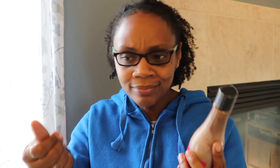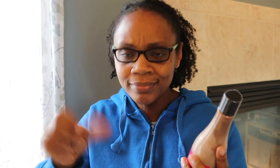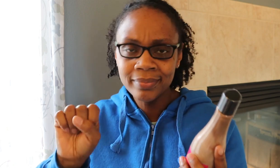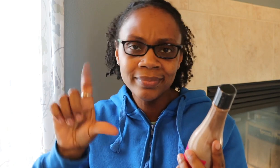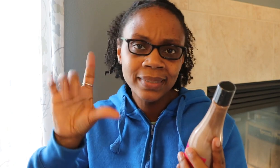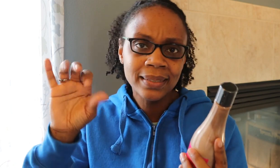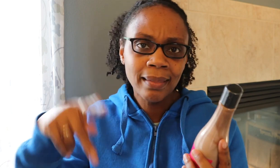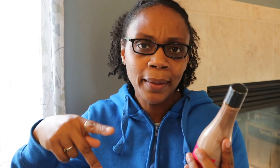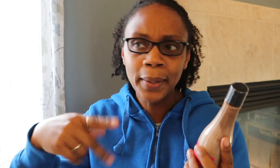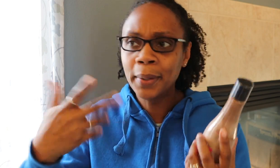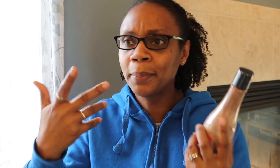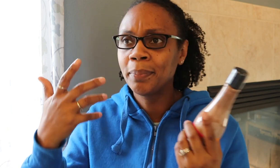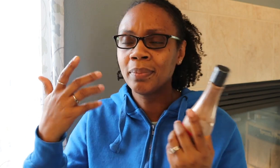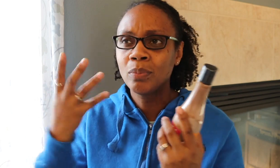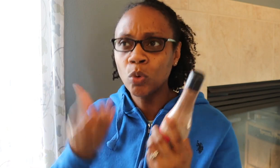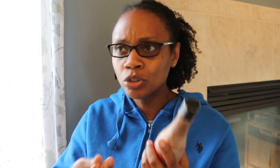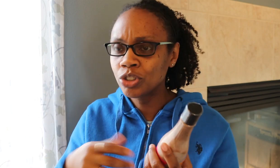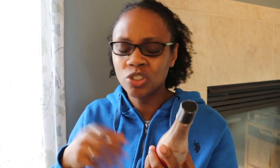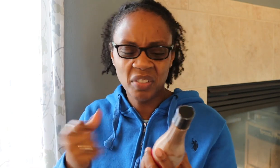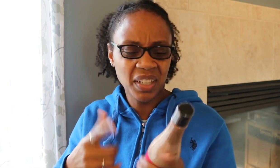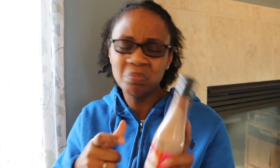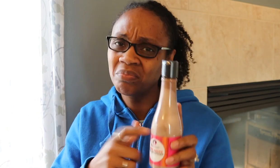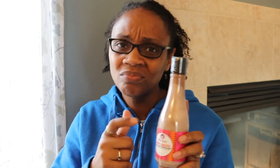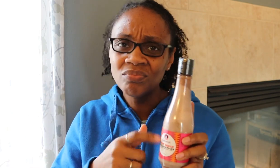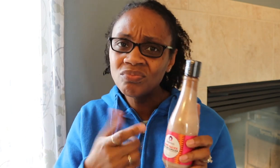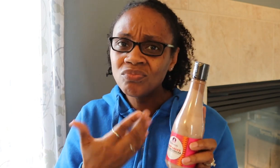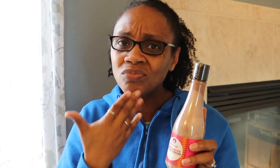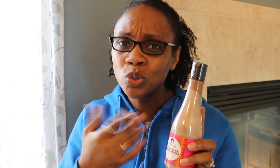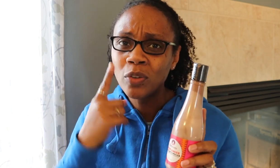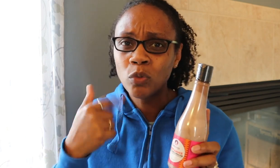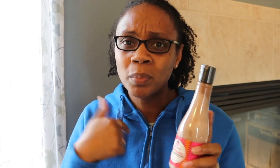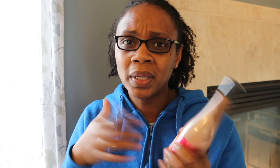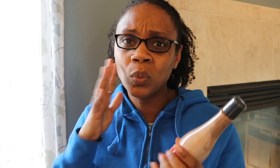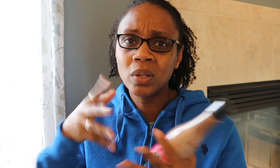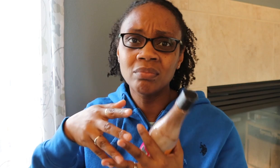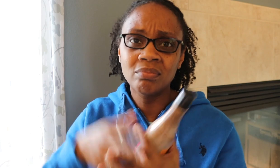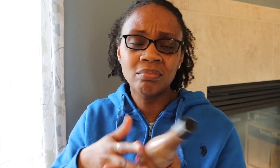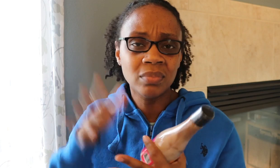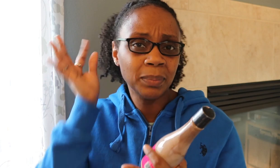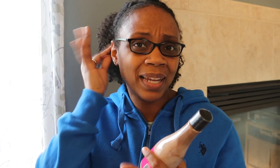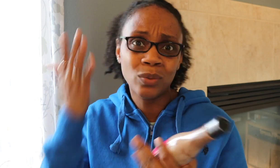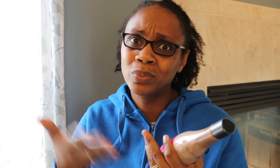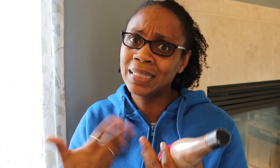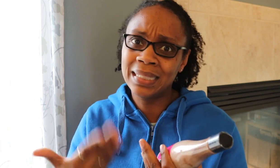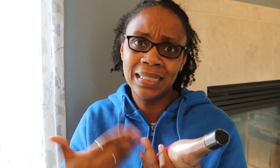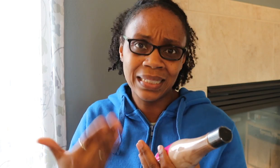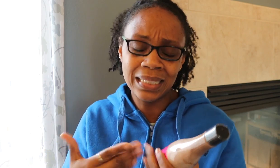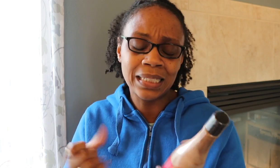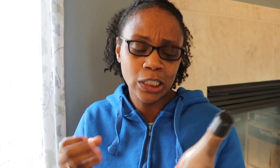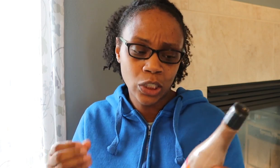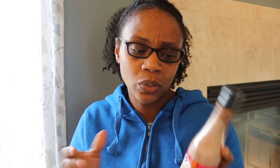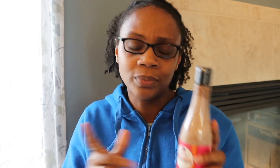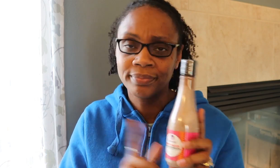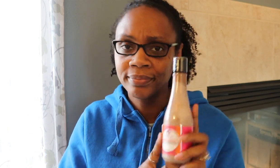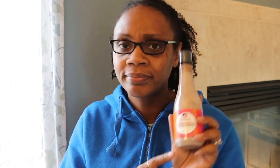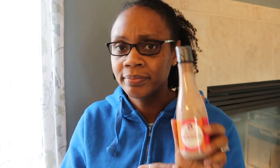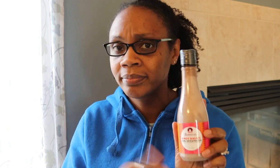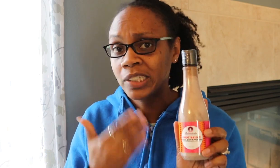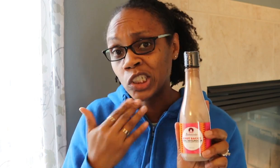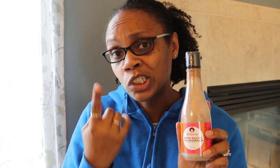of it actually. The slip is really good. Moisture is good. Yeah, this is just an overall good one that really sinks into my hair easily.